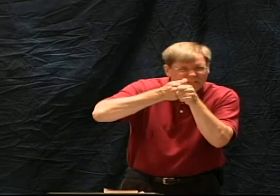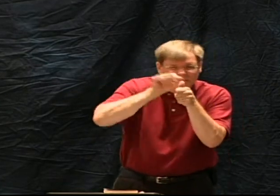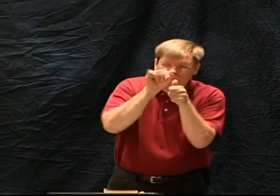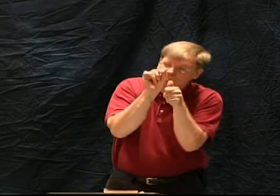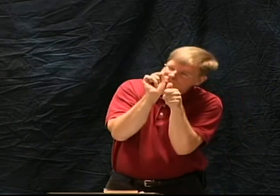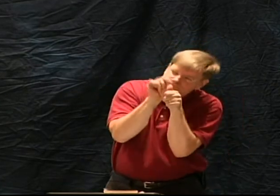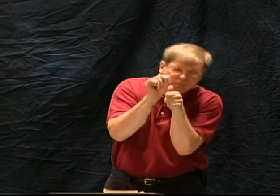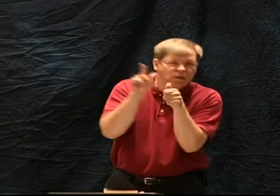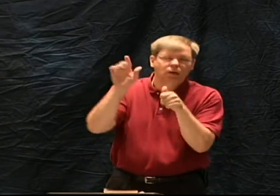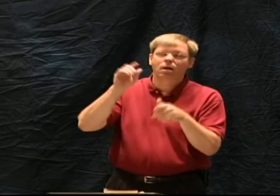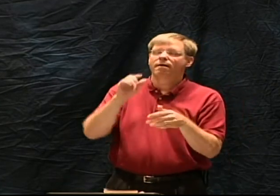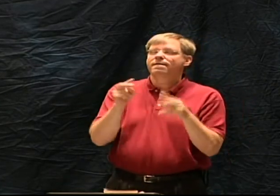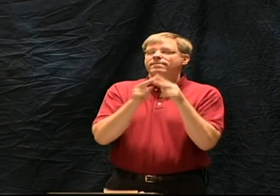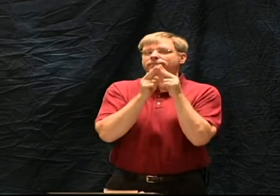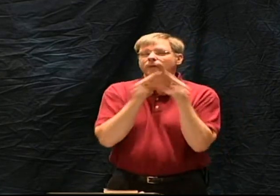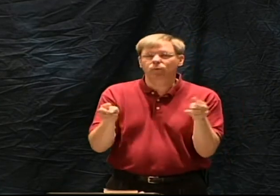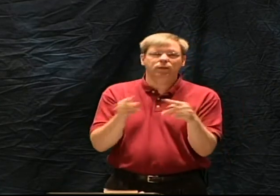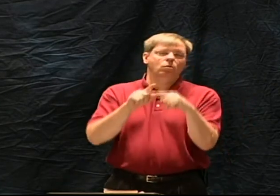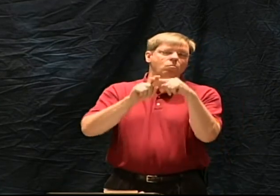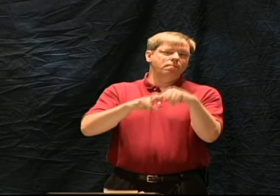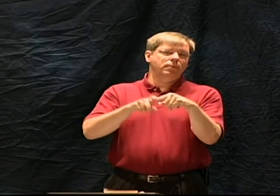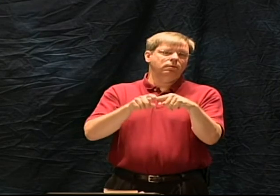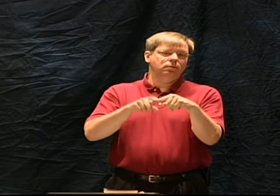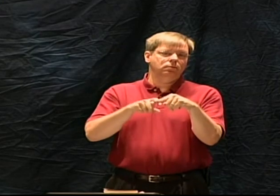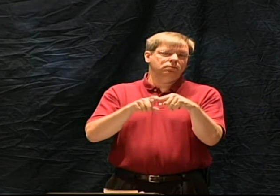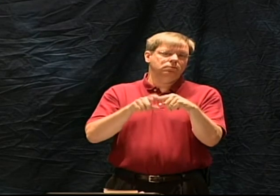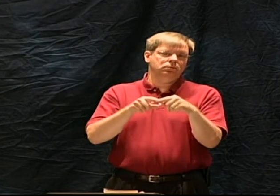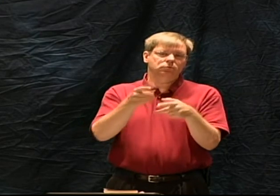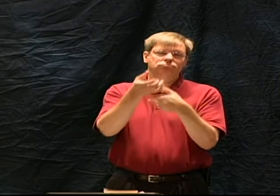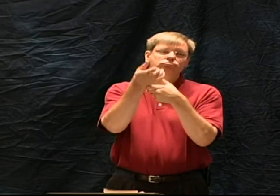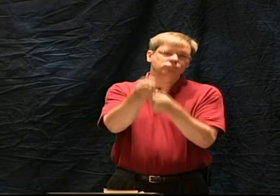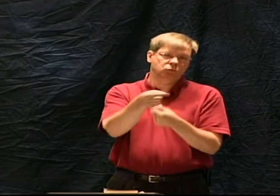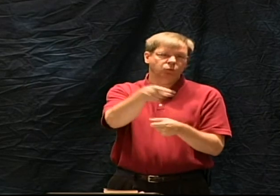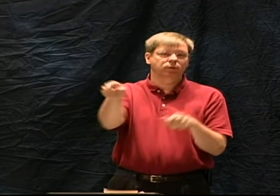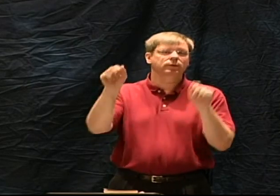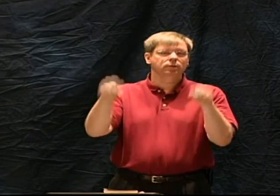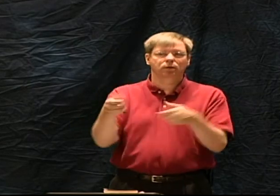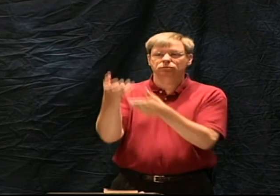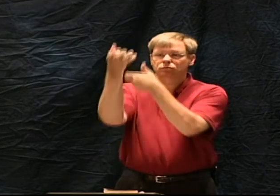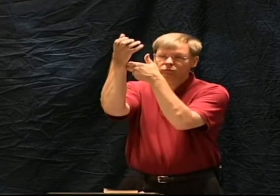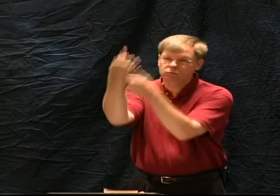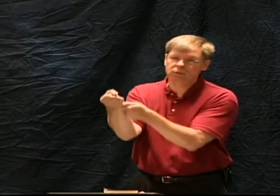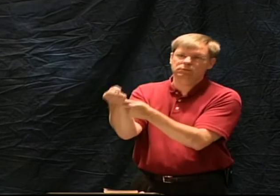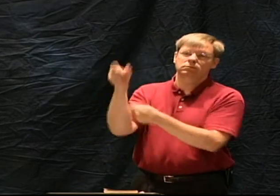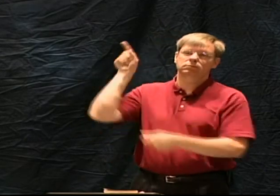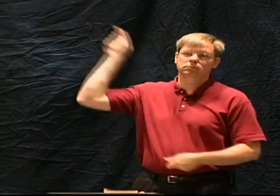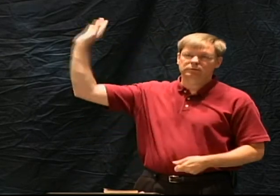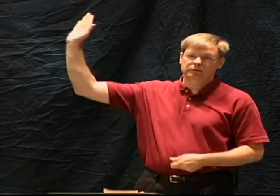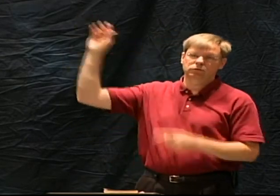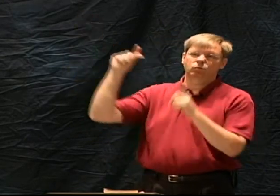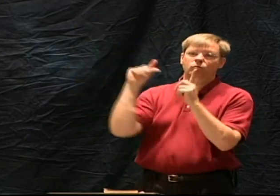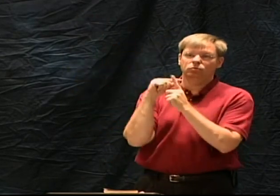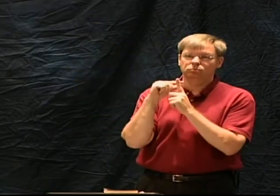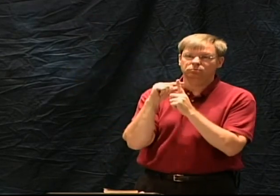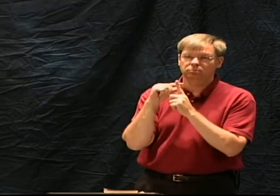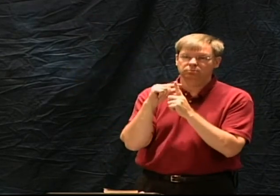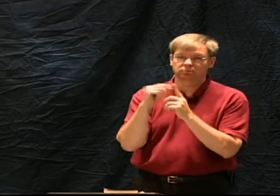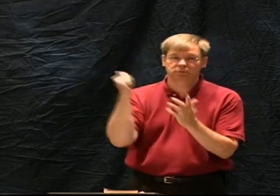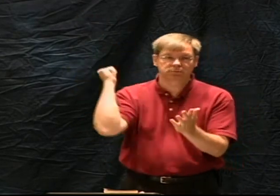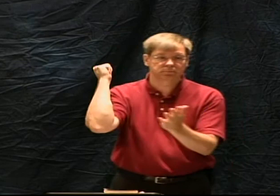see and know... ...that all of the Bible... ...is the very word of God... ...dependable